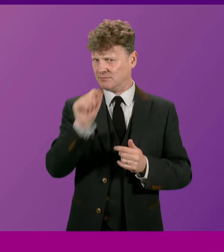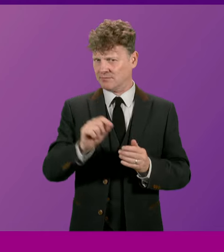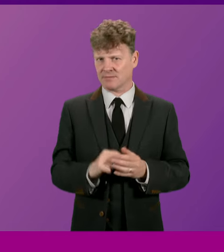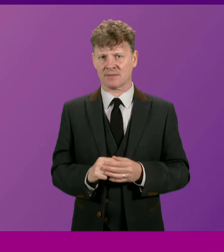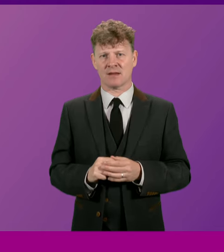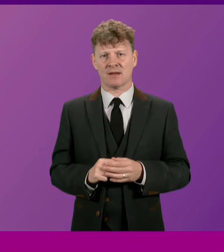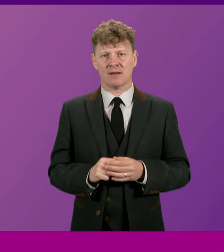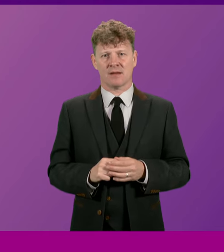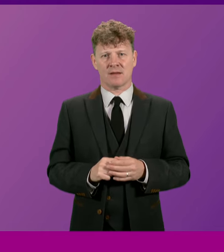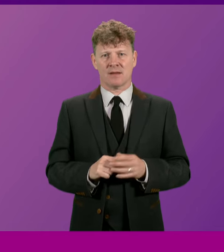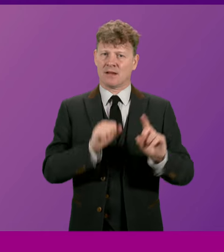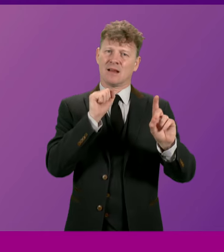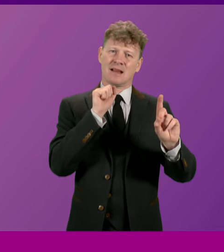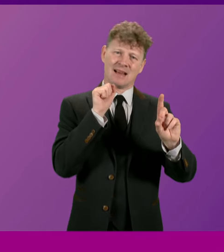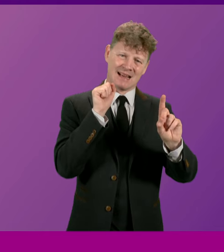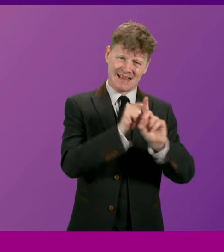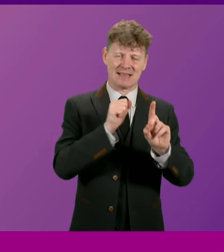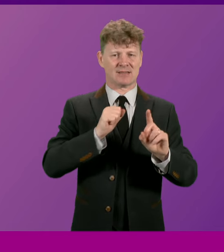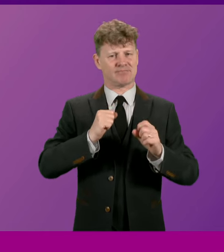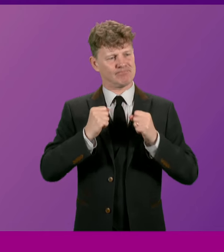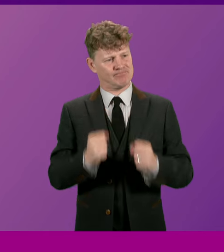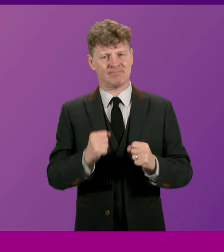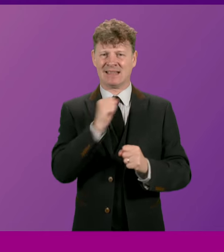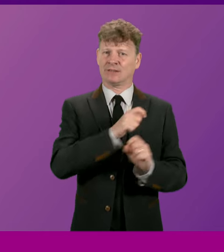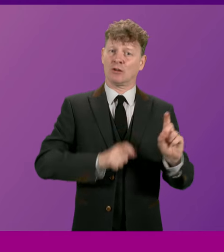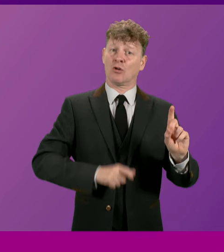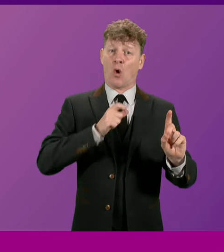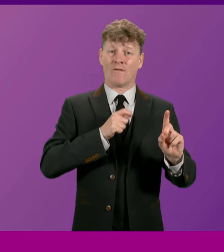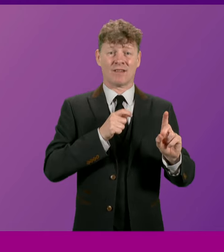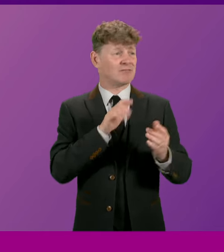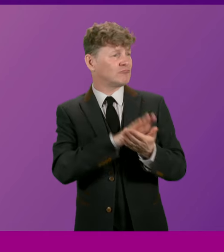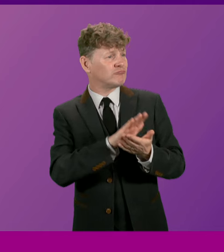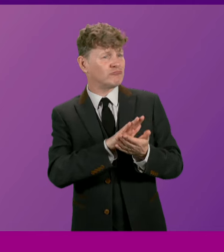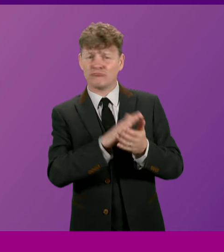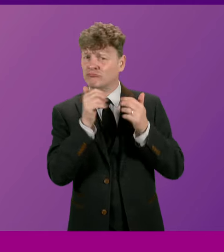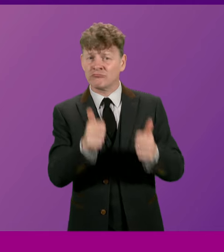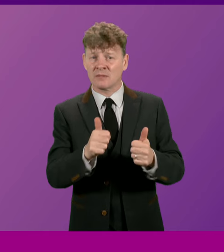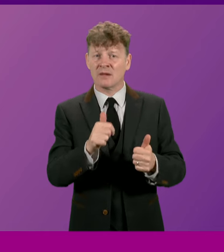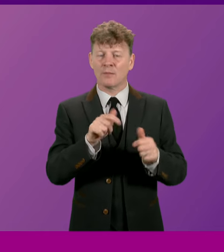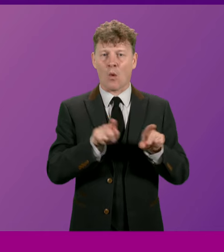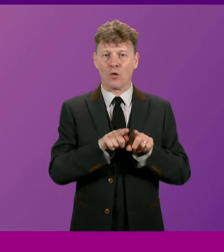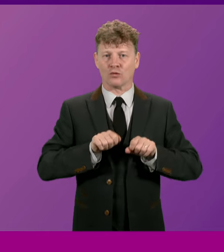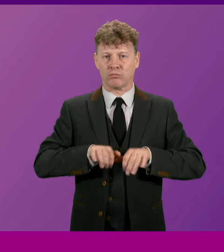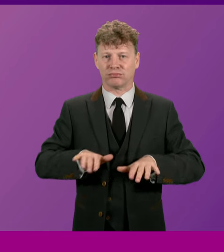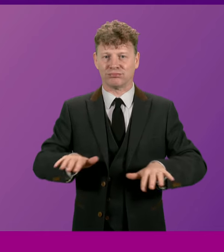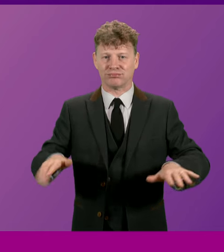independent. And his resilience and confidence wasn't just admirable, it was also contagious,